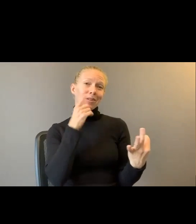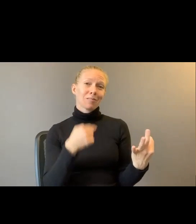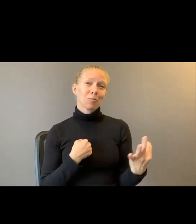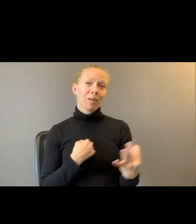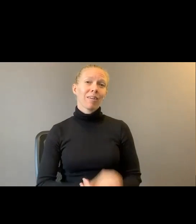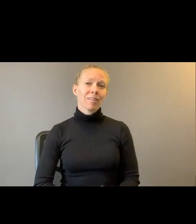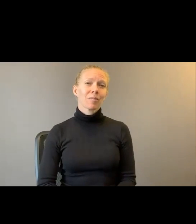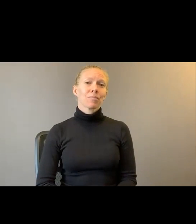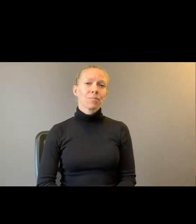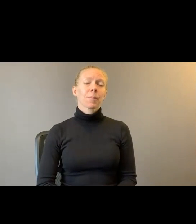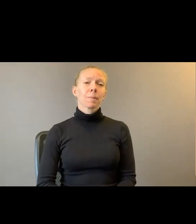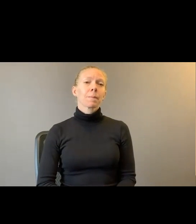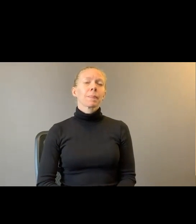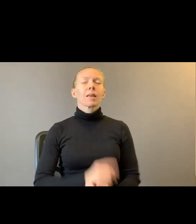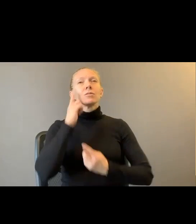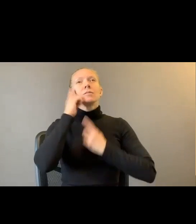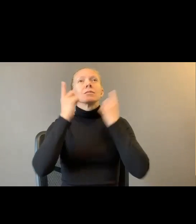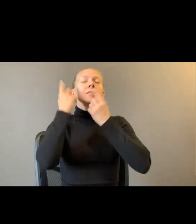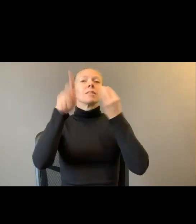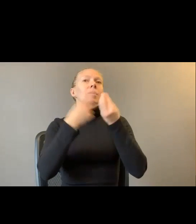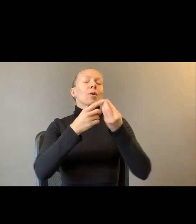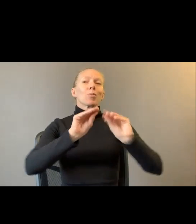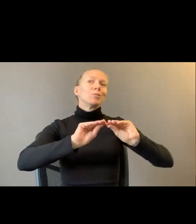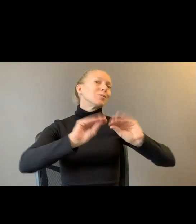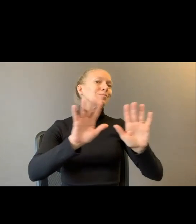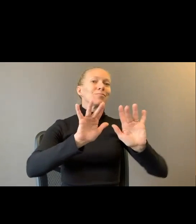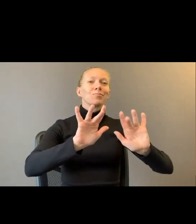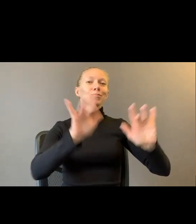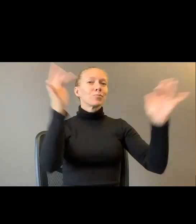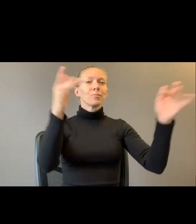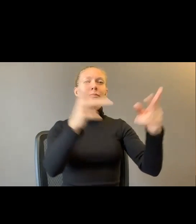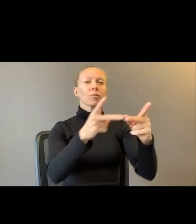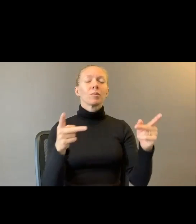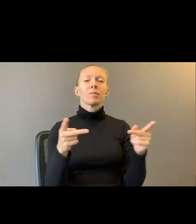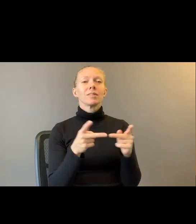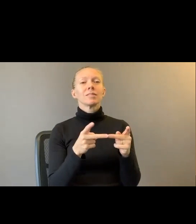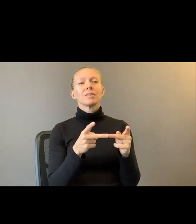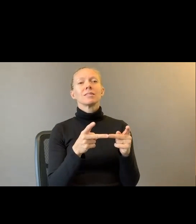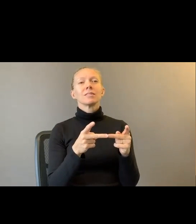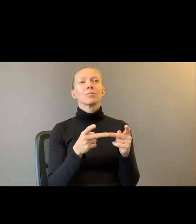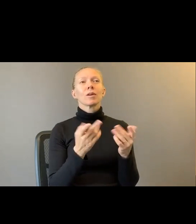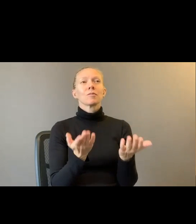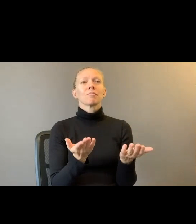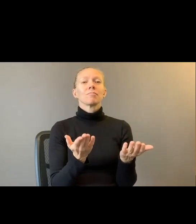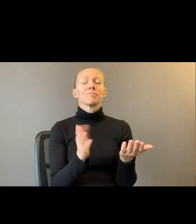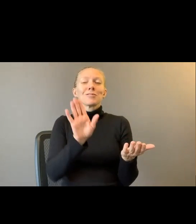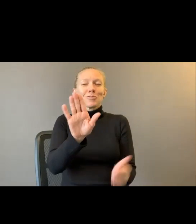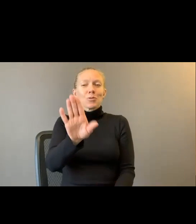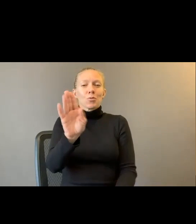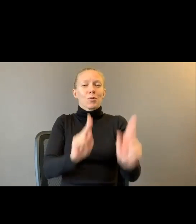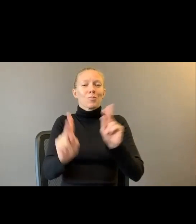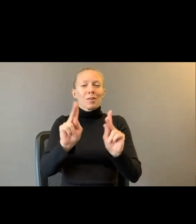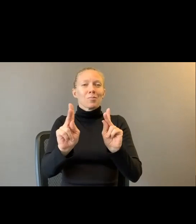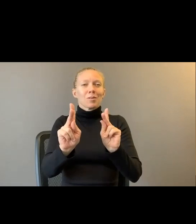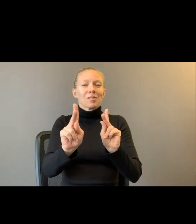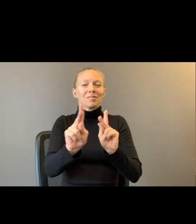just thinking of those really bright places where your people find you. They come